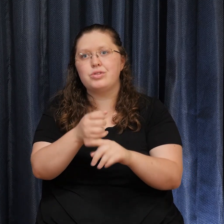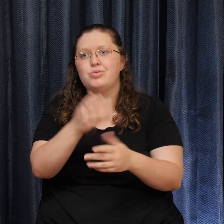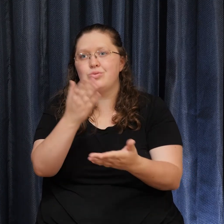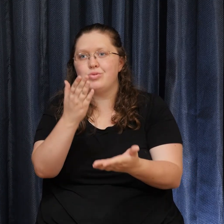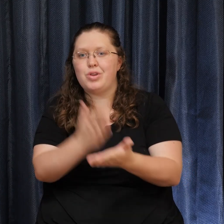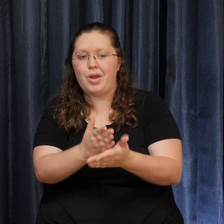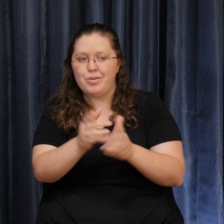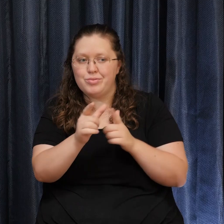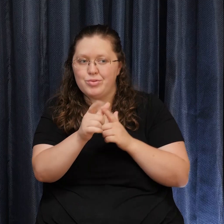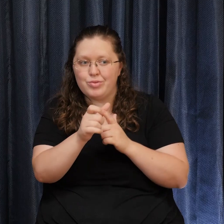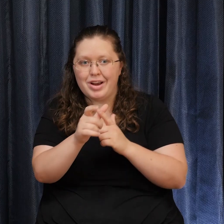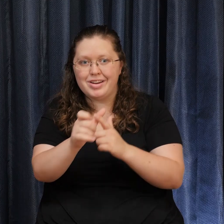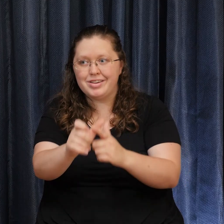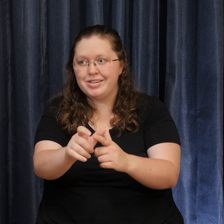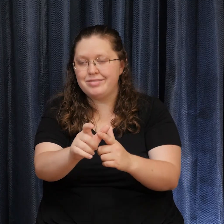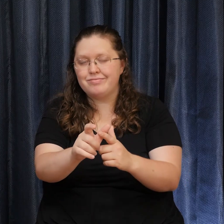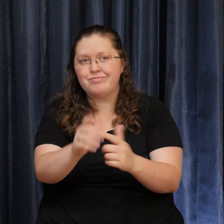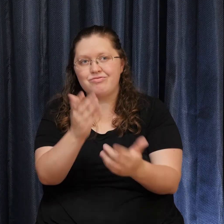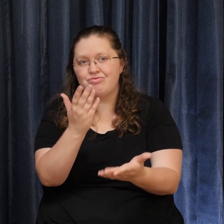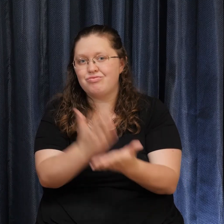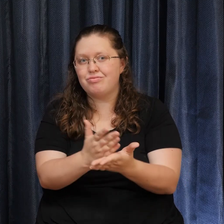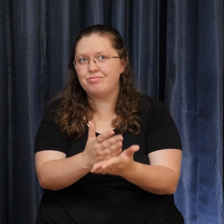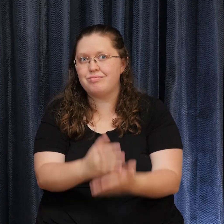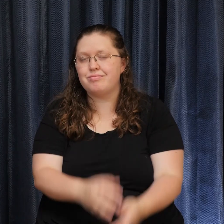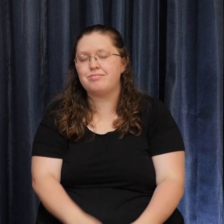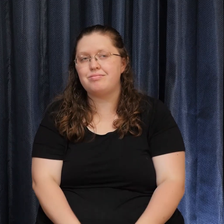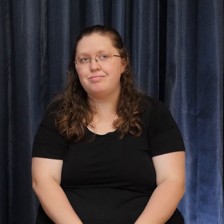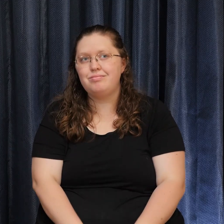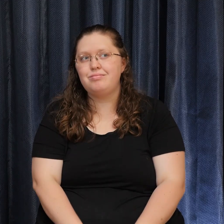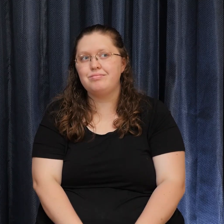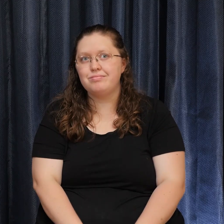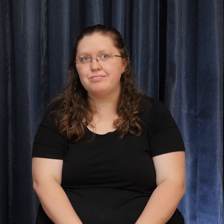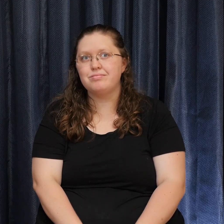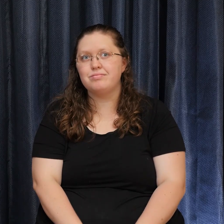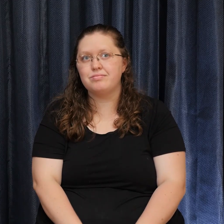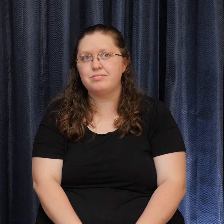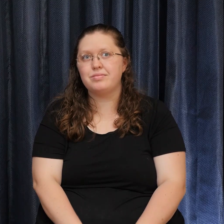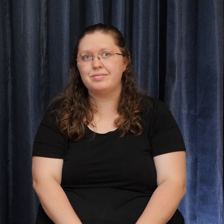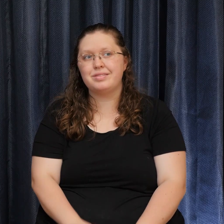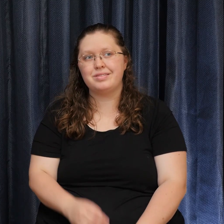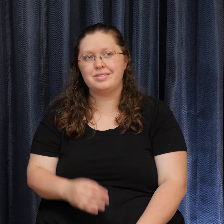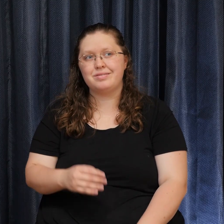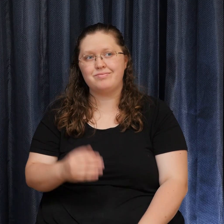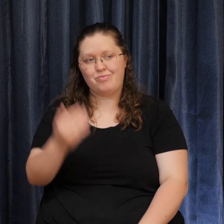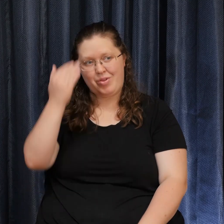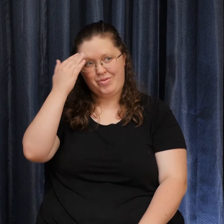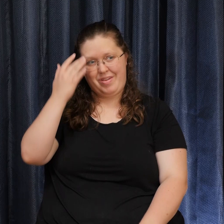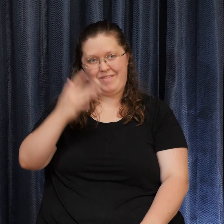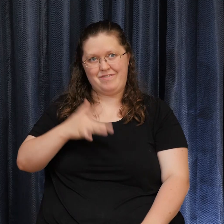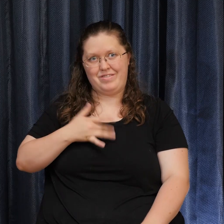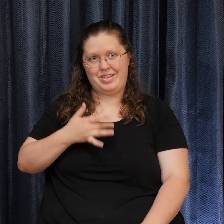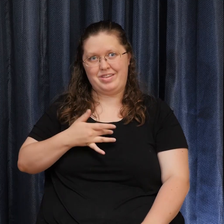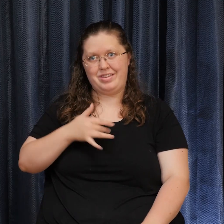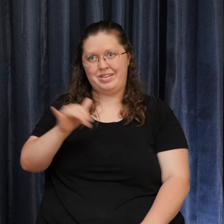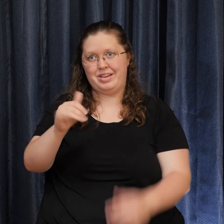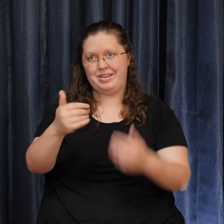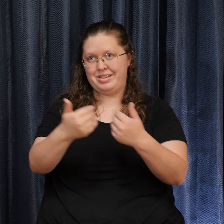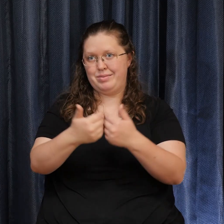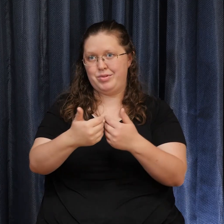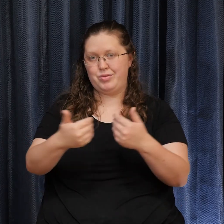Beyond all of the appearances of separation, there is nowhere to go. There is